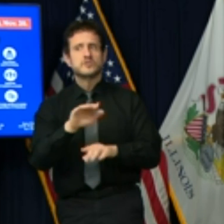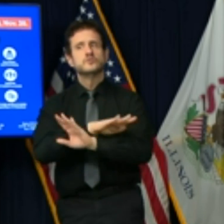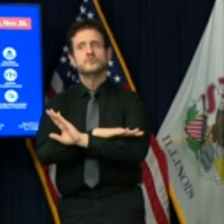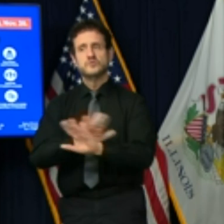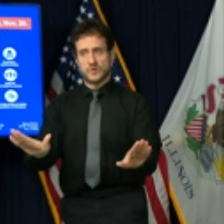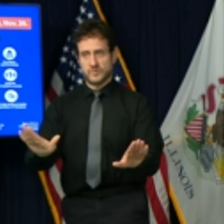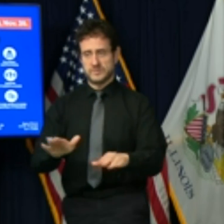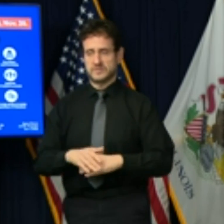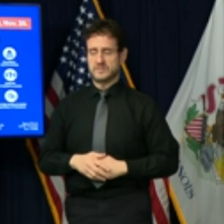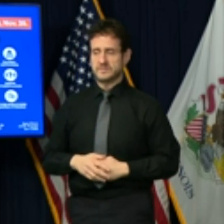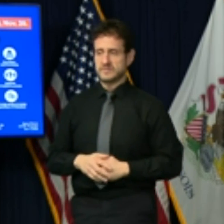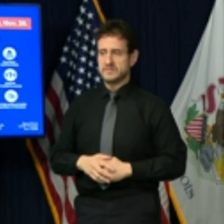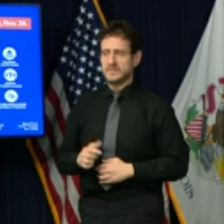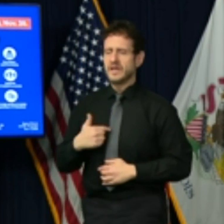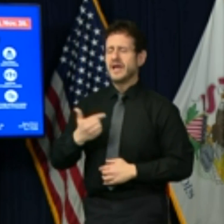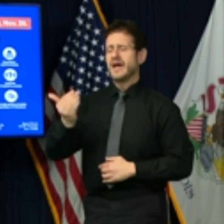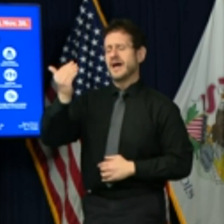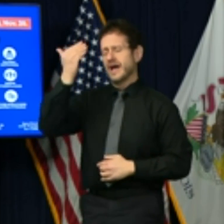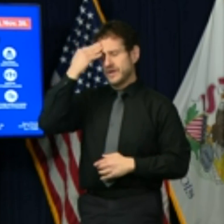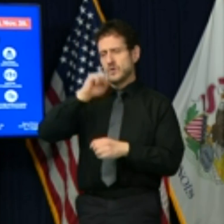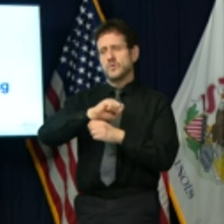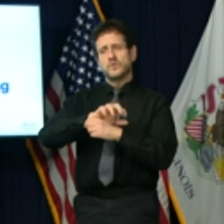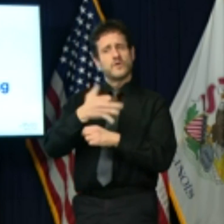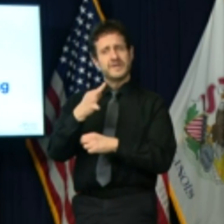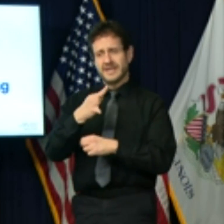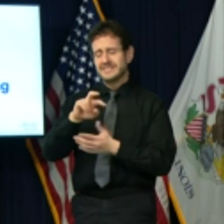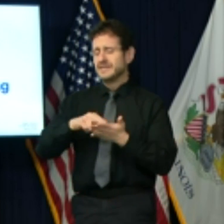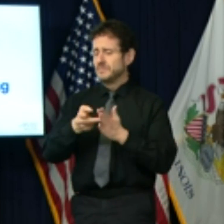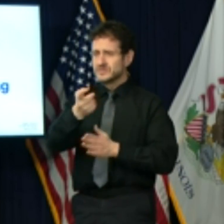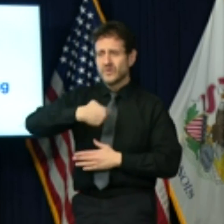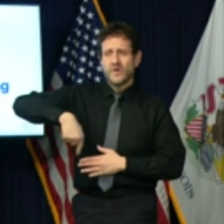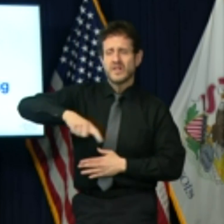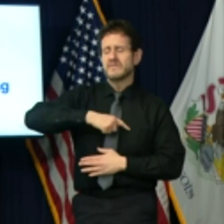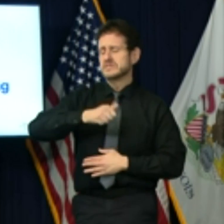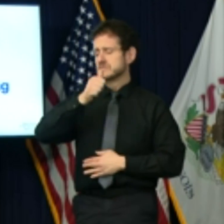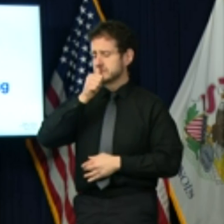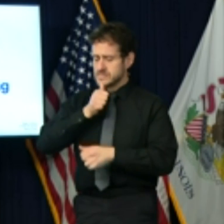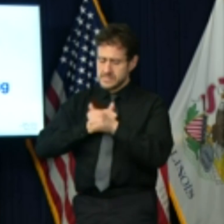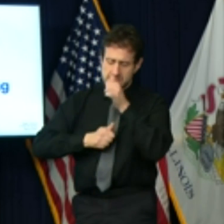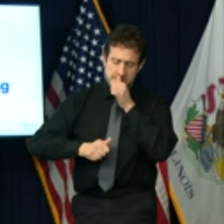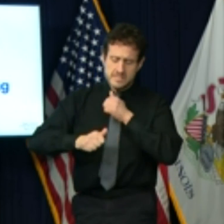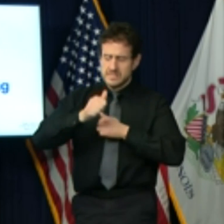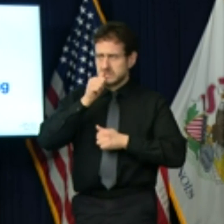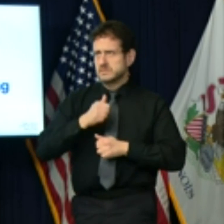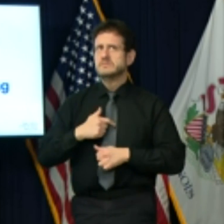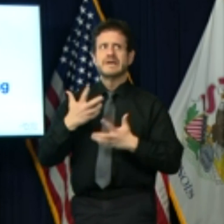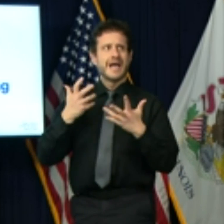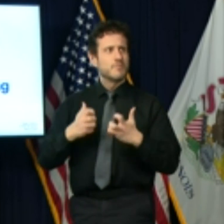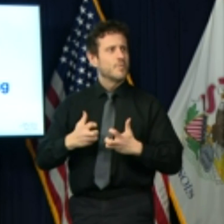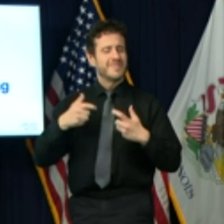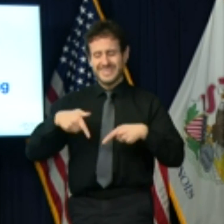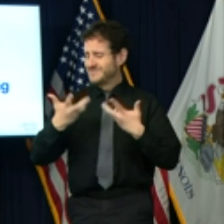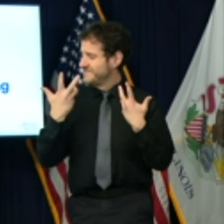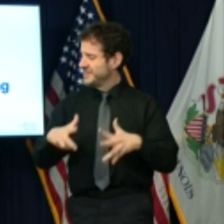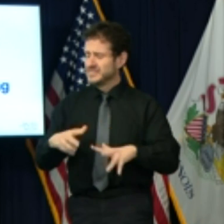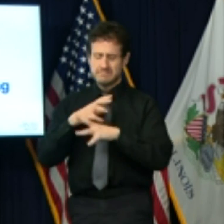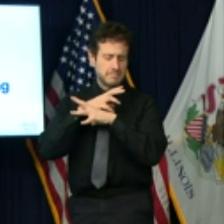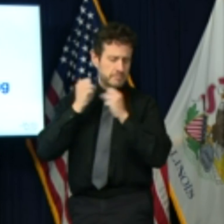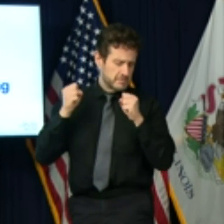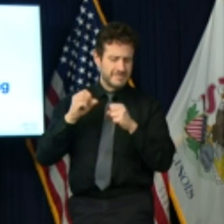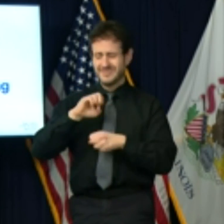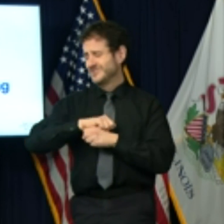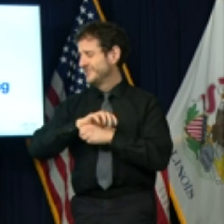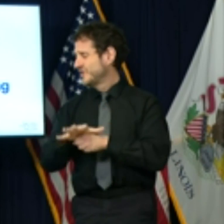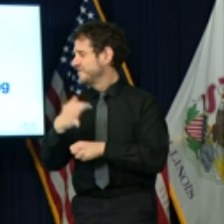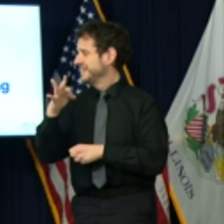this virus is taking its toll in so many ways. We all want this to be over. We want to fast forward to a